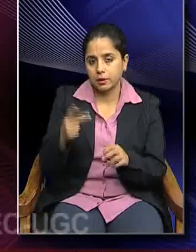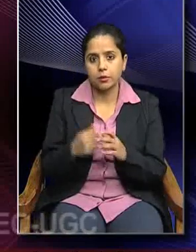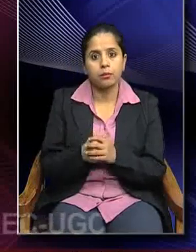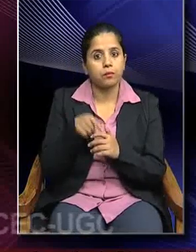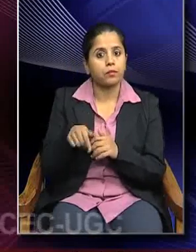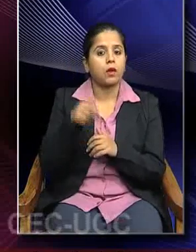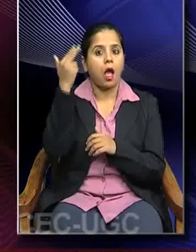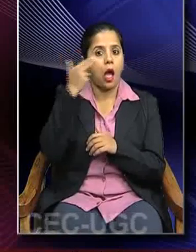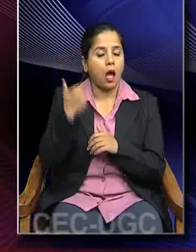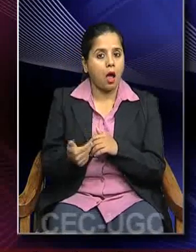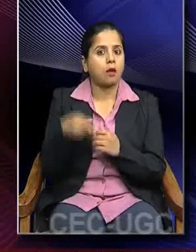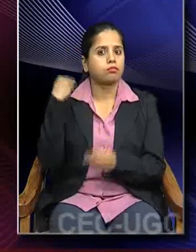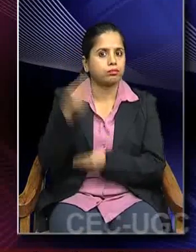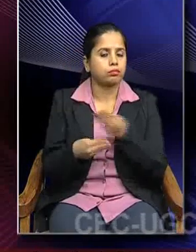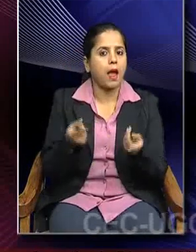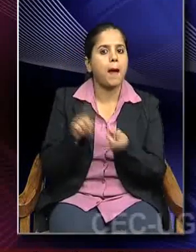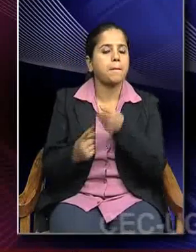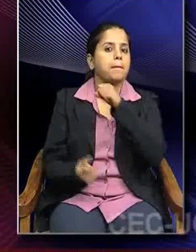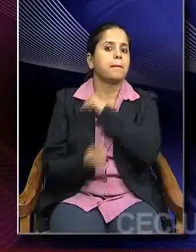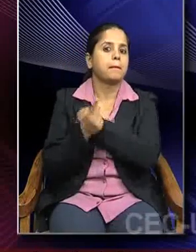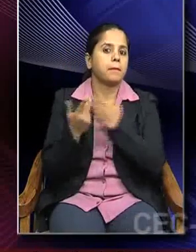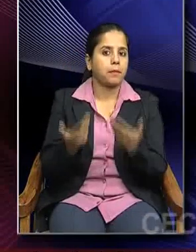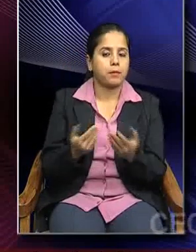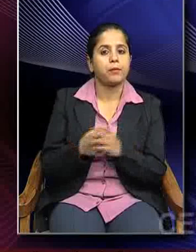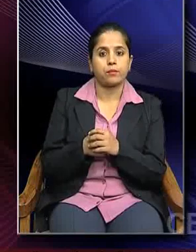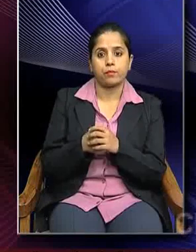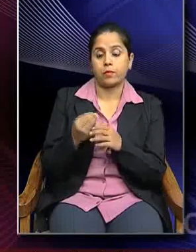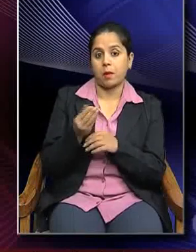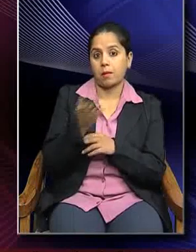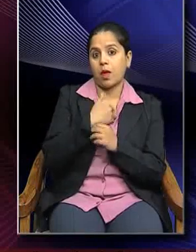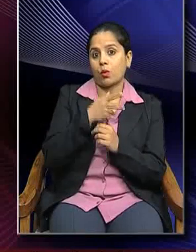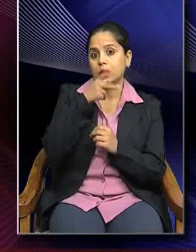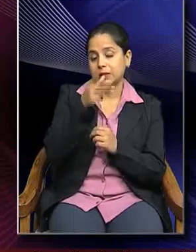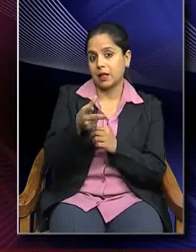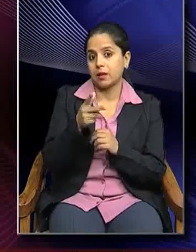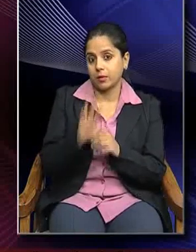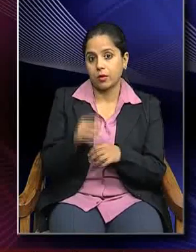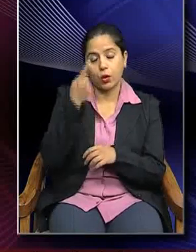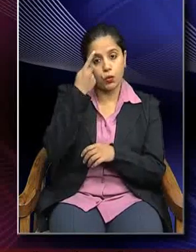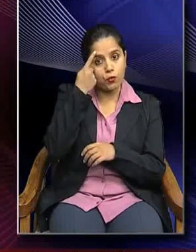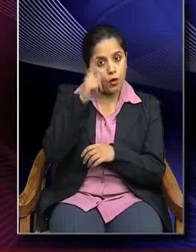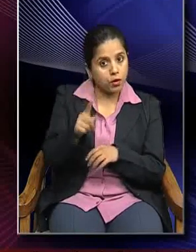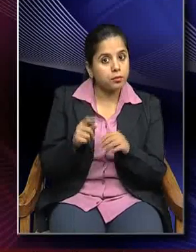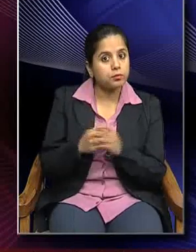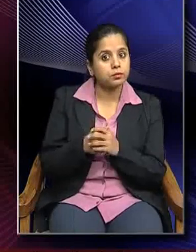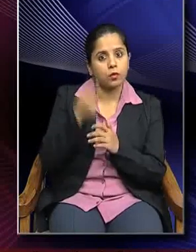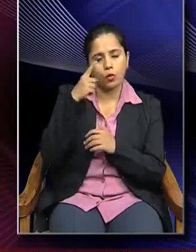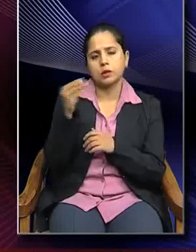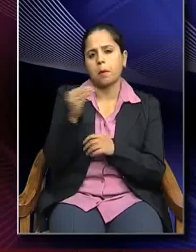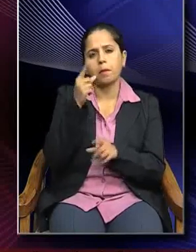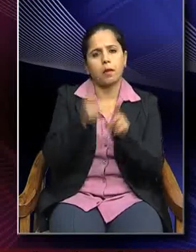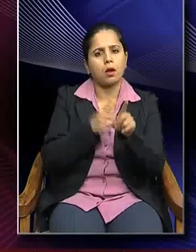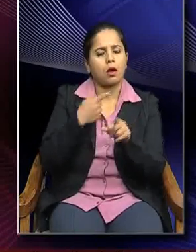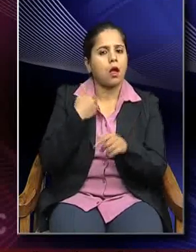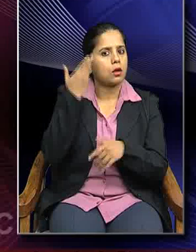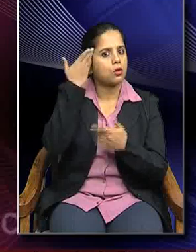art tradition emerges. And as I just mentioned that for some years we did